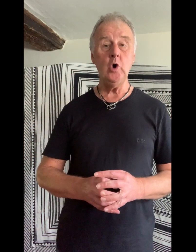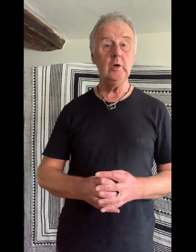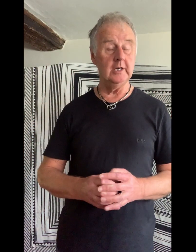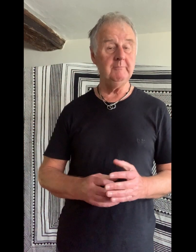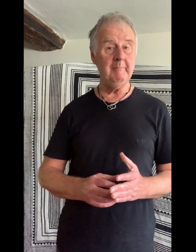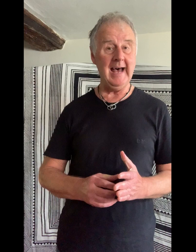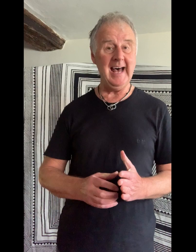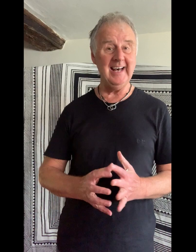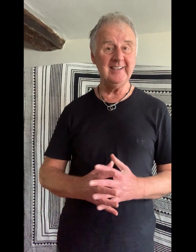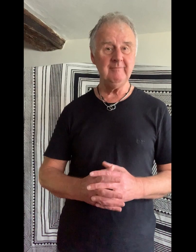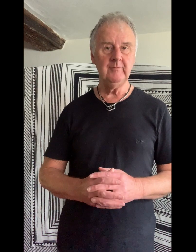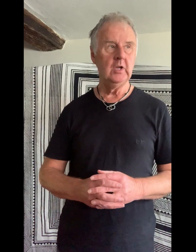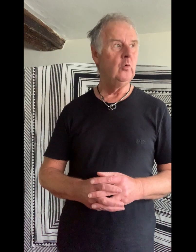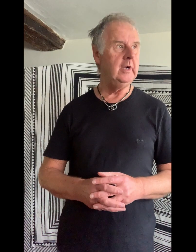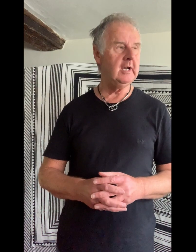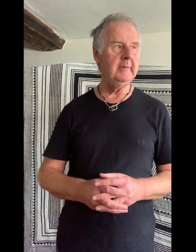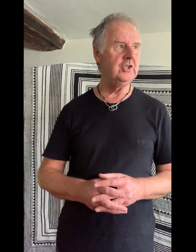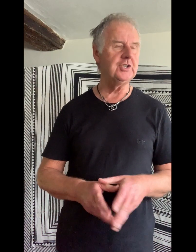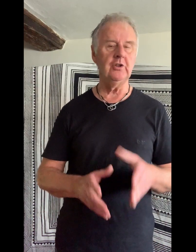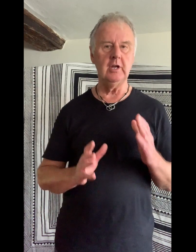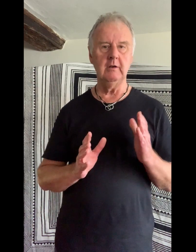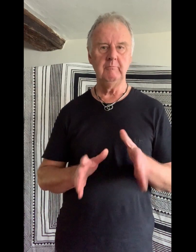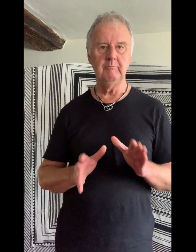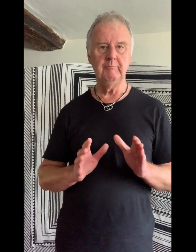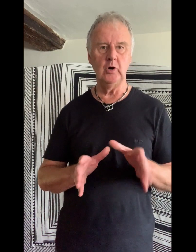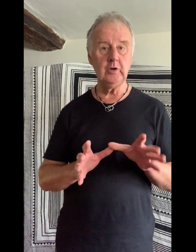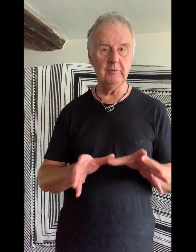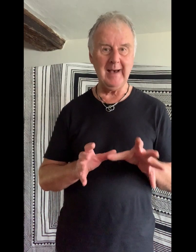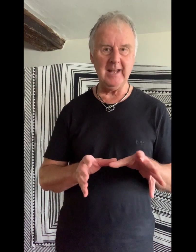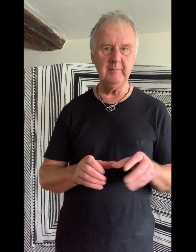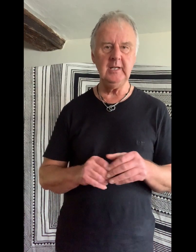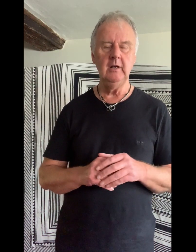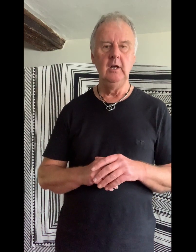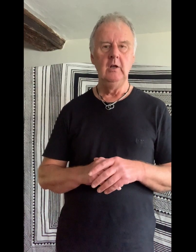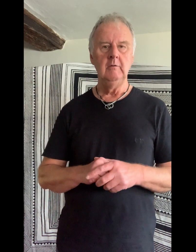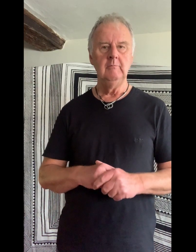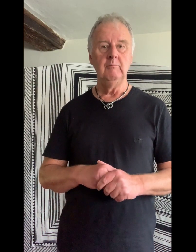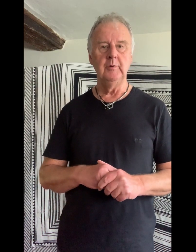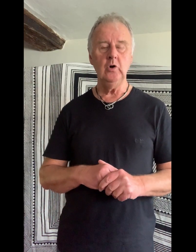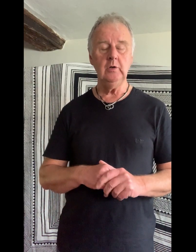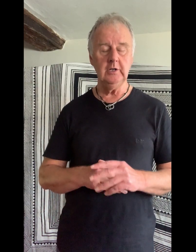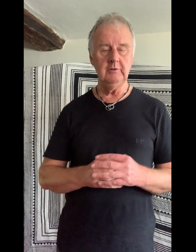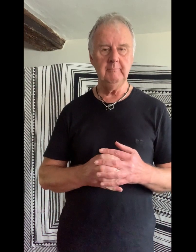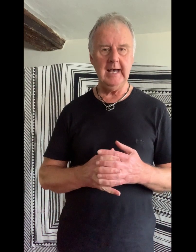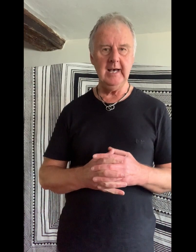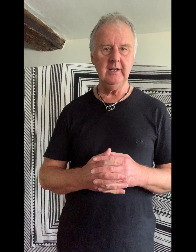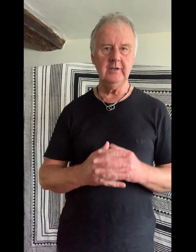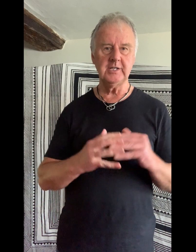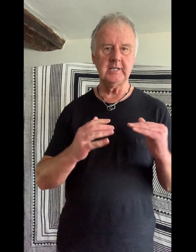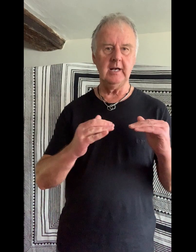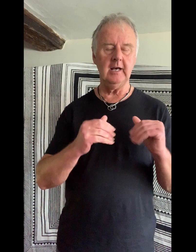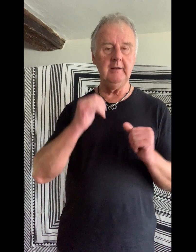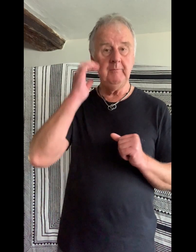broken man. We come in just on the broken man bit. Broken man. This is our line.